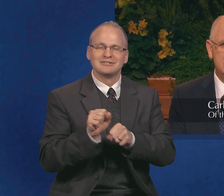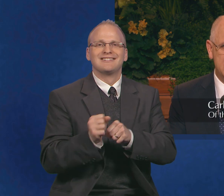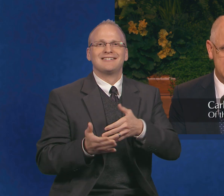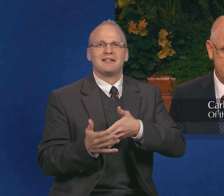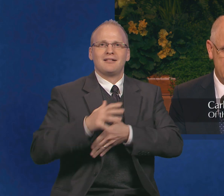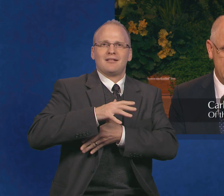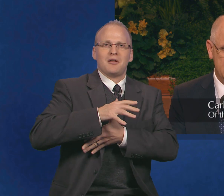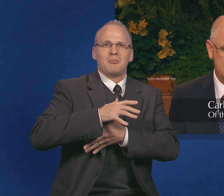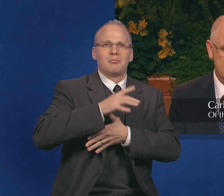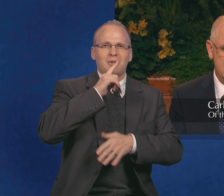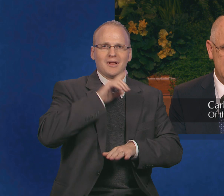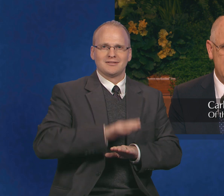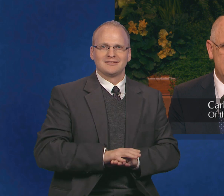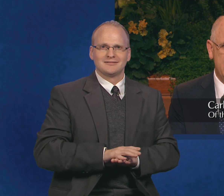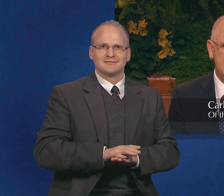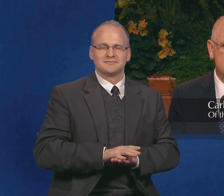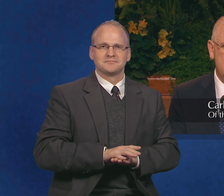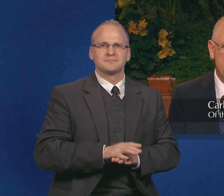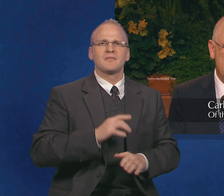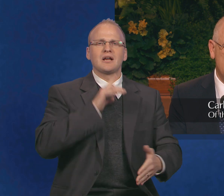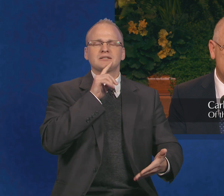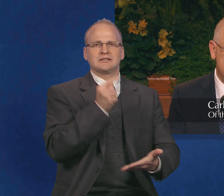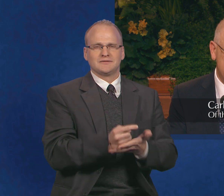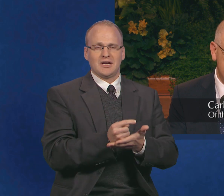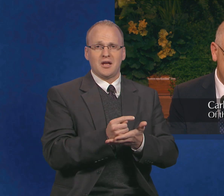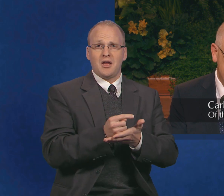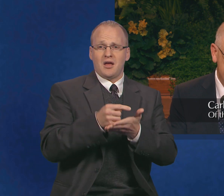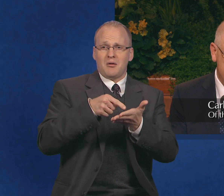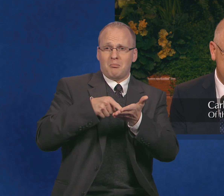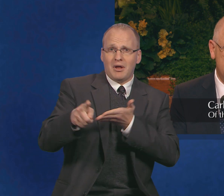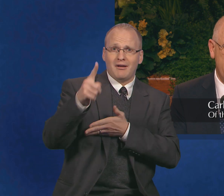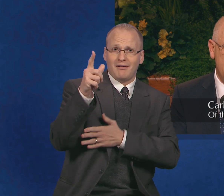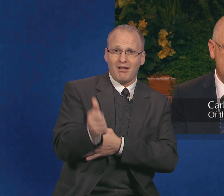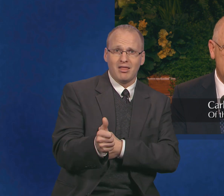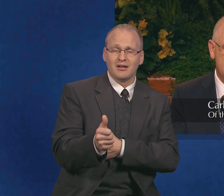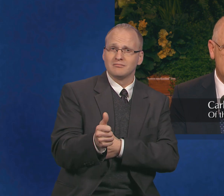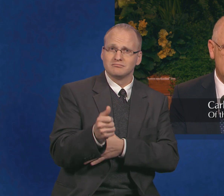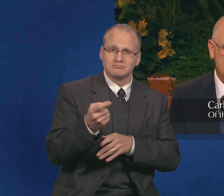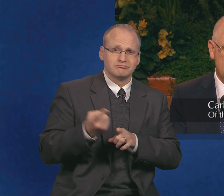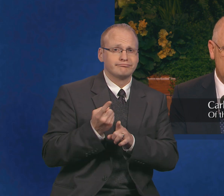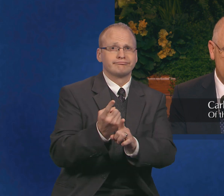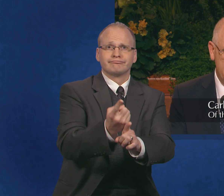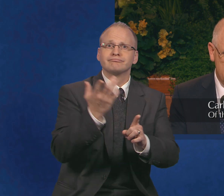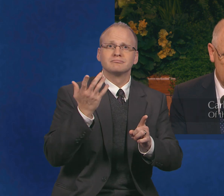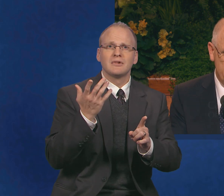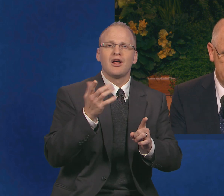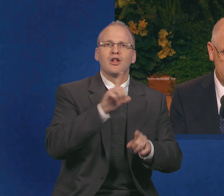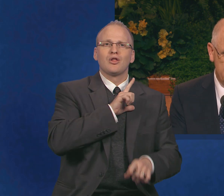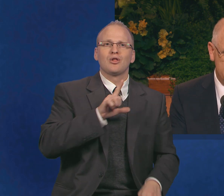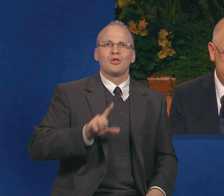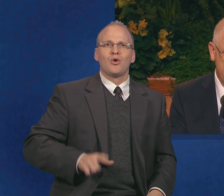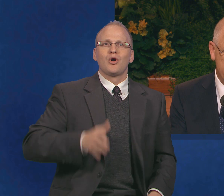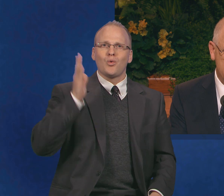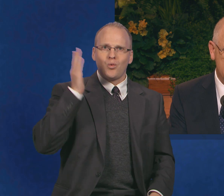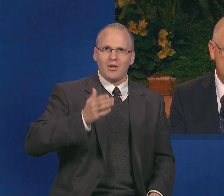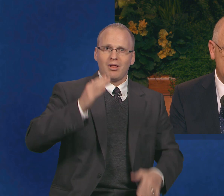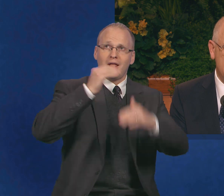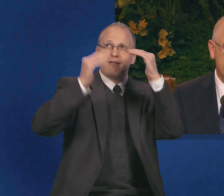testify that as we pay our tithing faithfully, the Lord will open the windows of heaven and